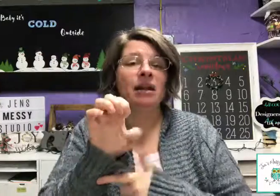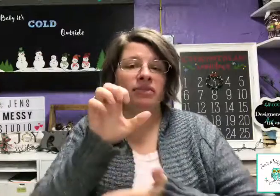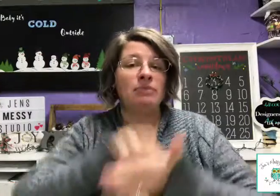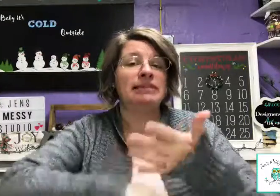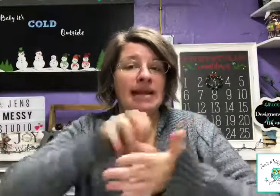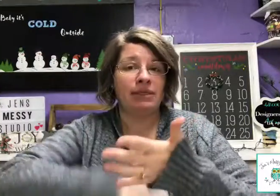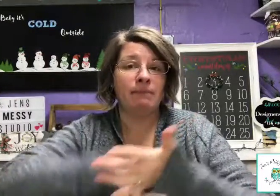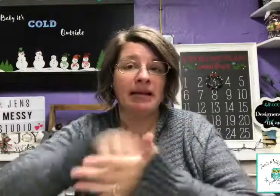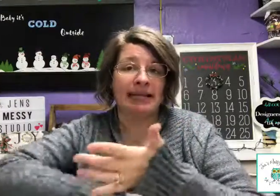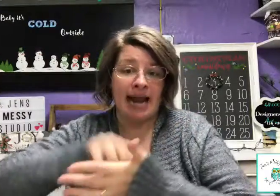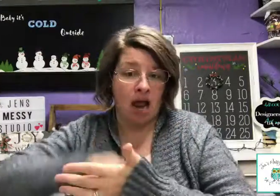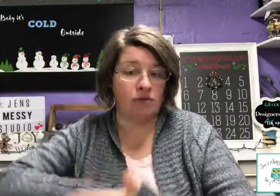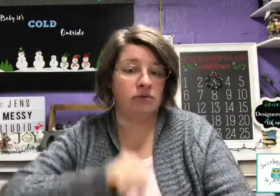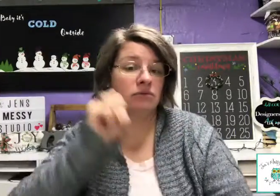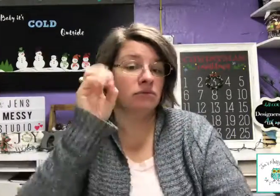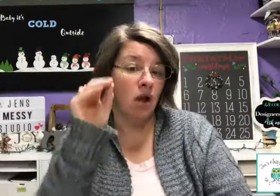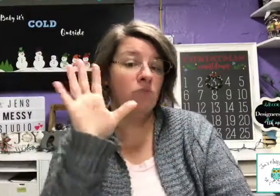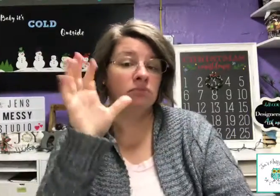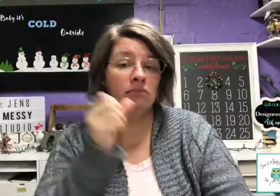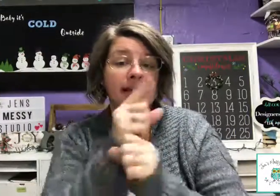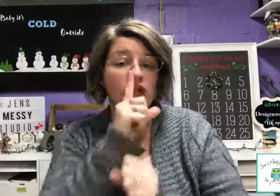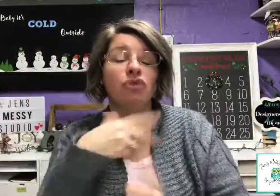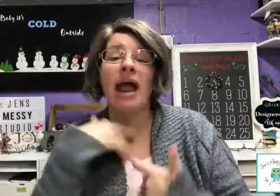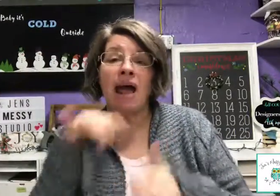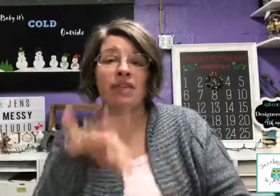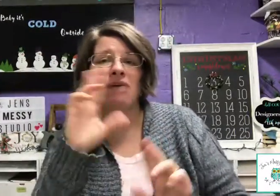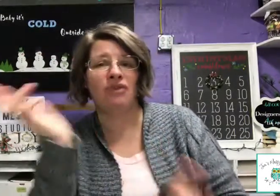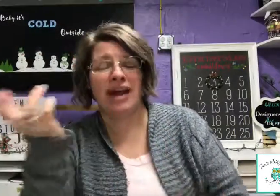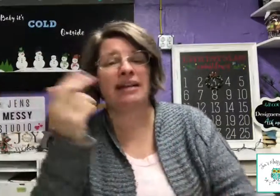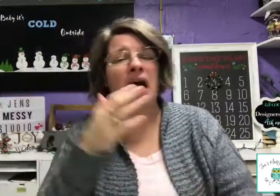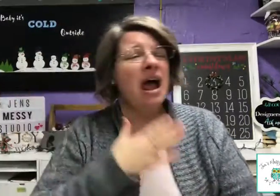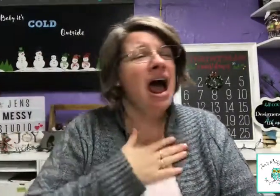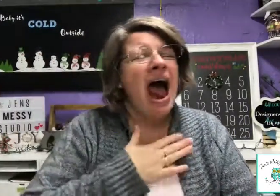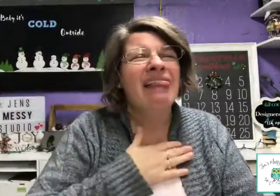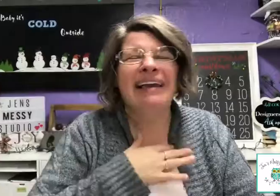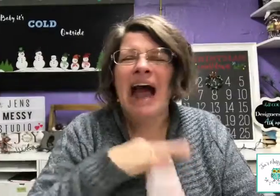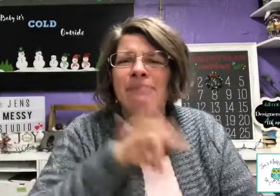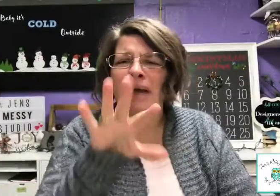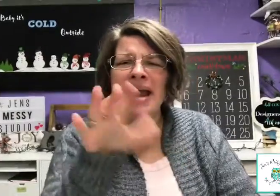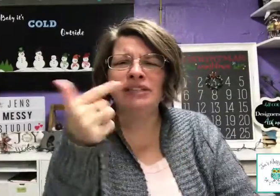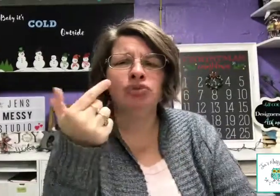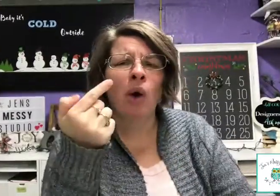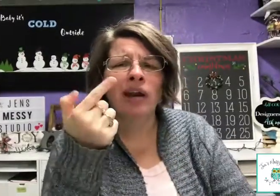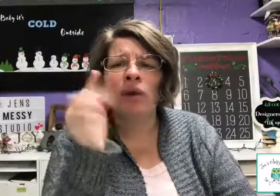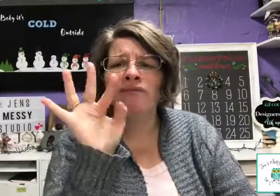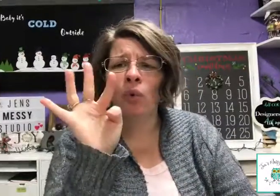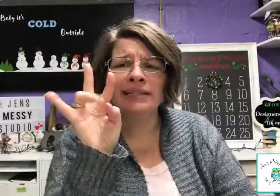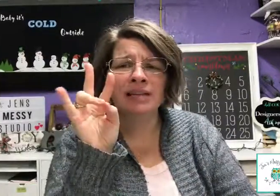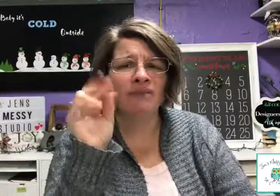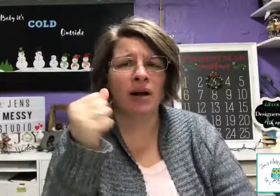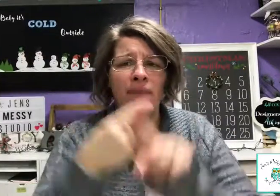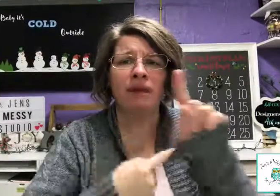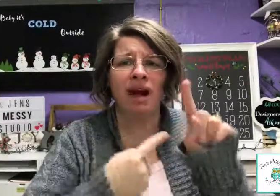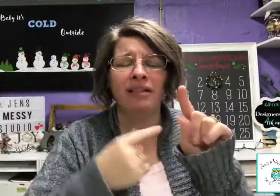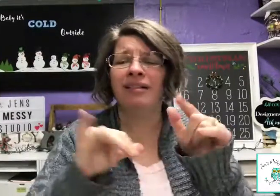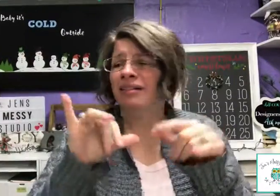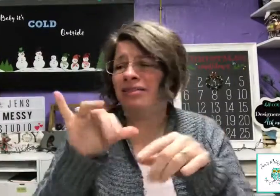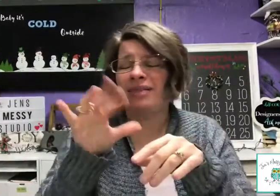that we take the money out. So, make sure you have that ready. I think I paid $21.47 a month.